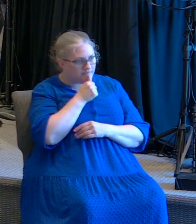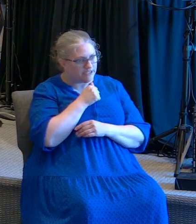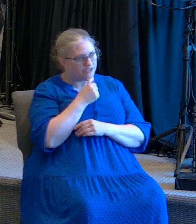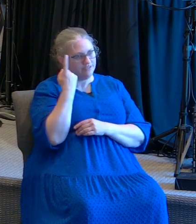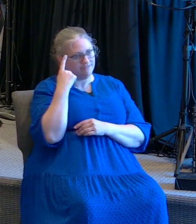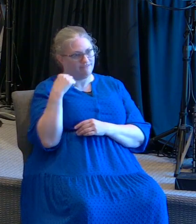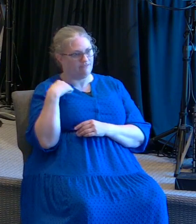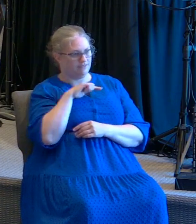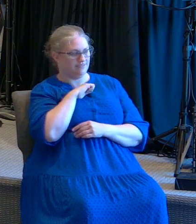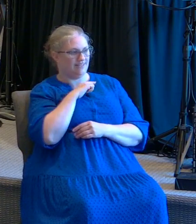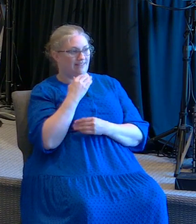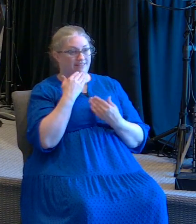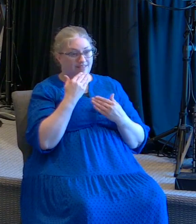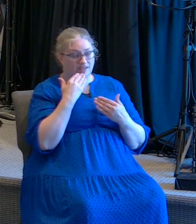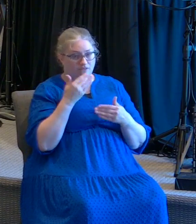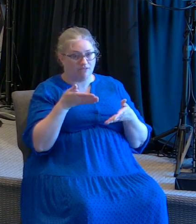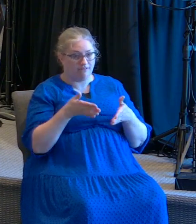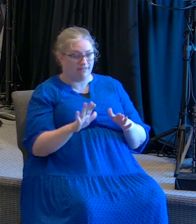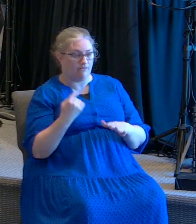English speaking.